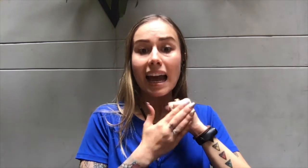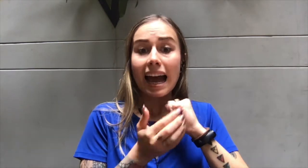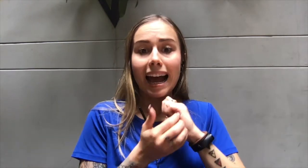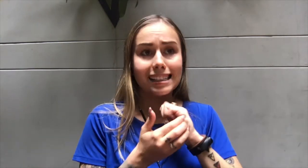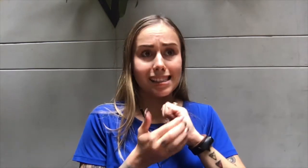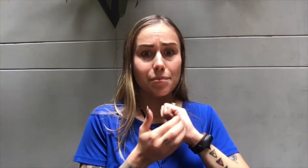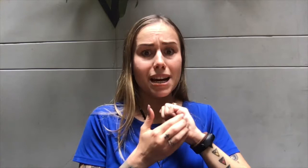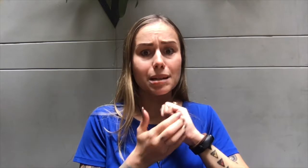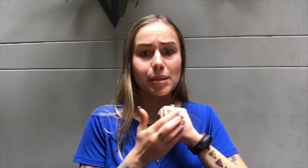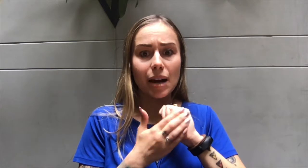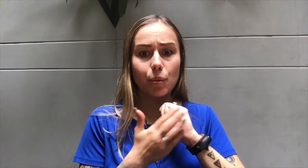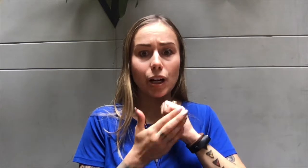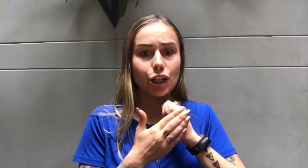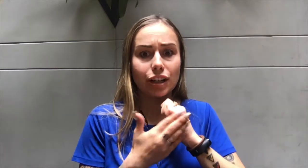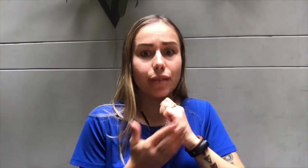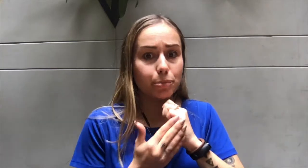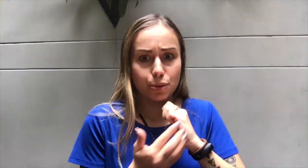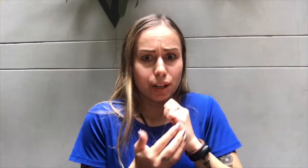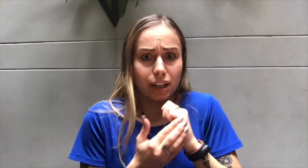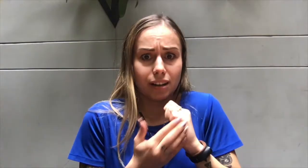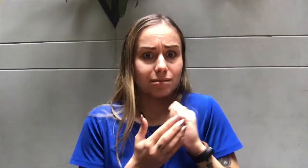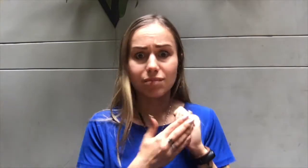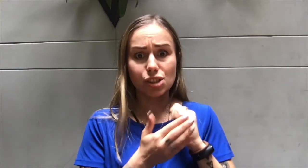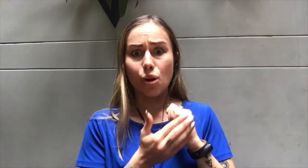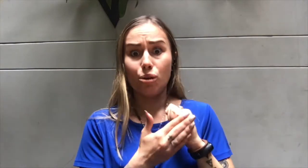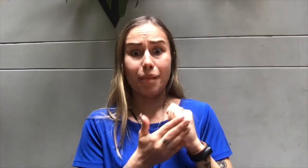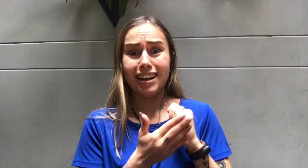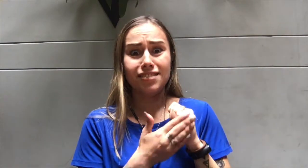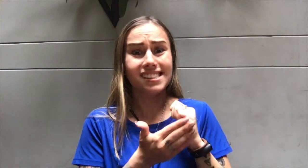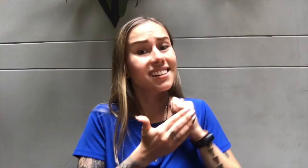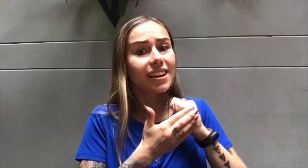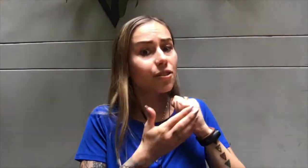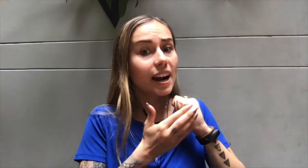And sometimes I wonder if I'm doing this whole manifesting thing, right?